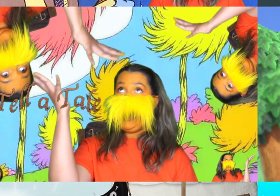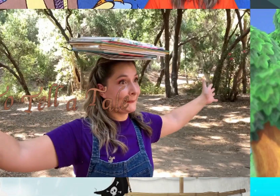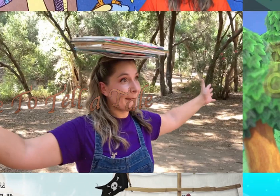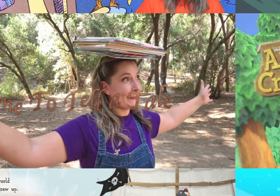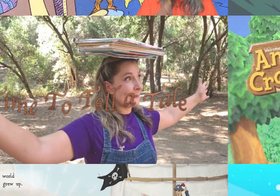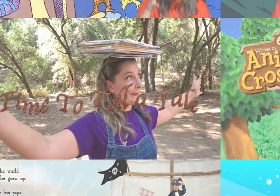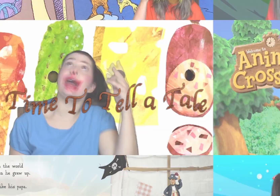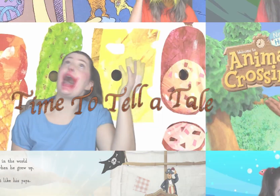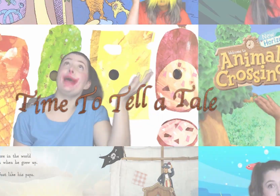a tale with Juki.